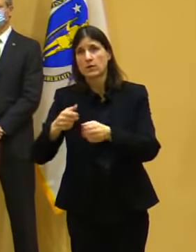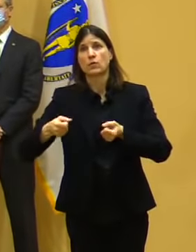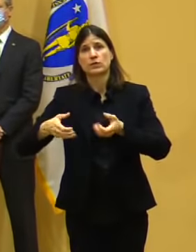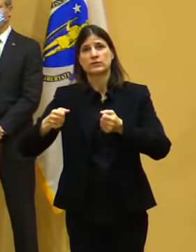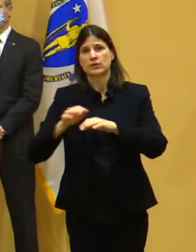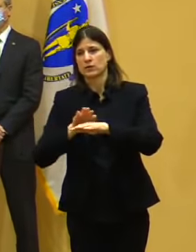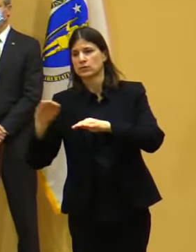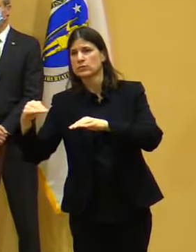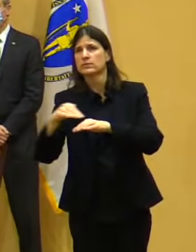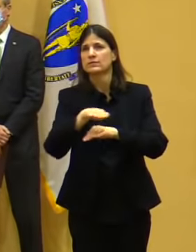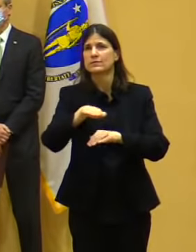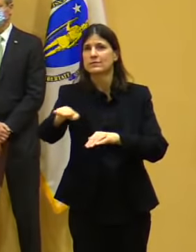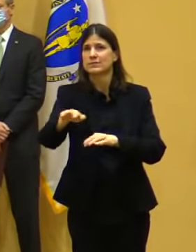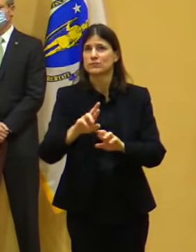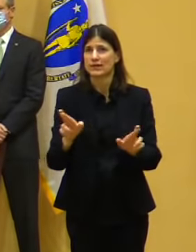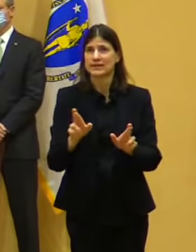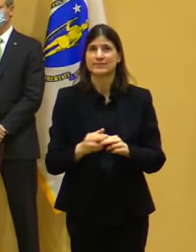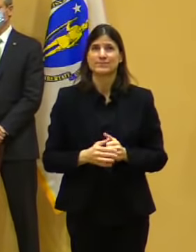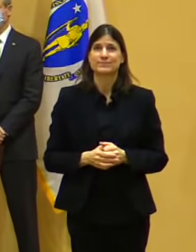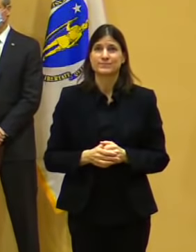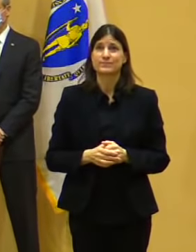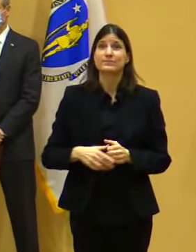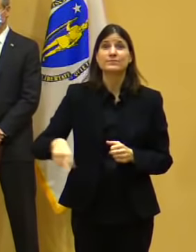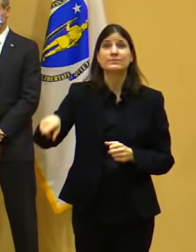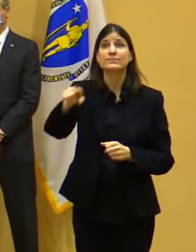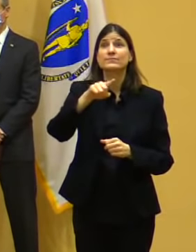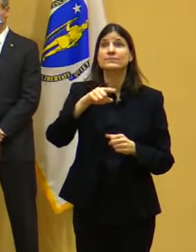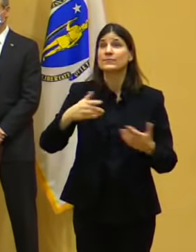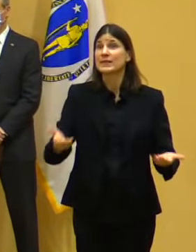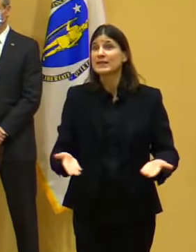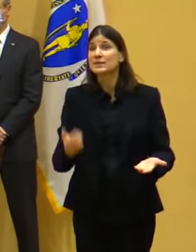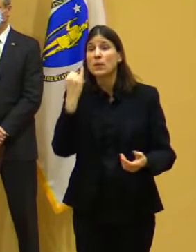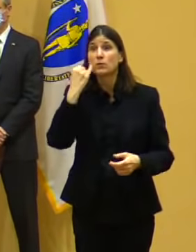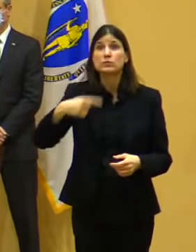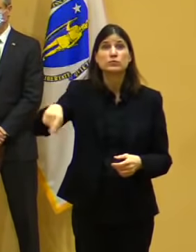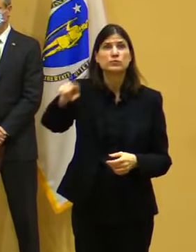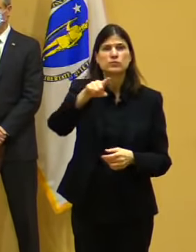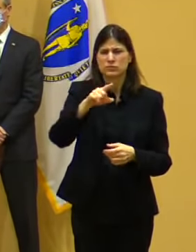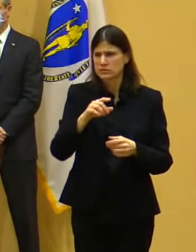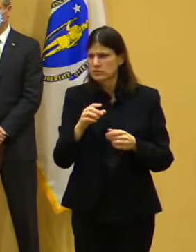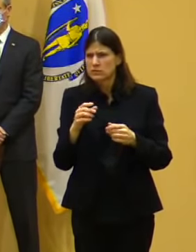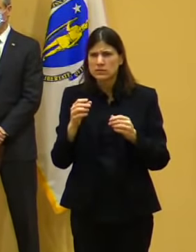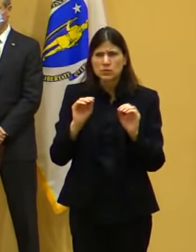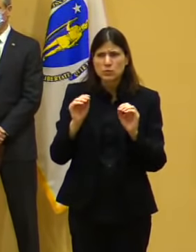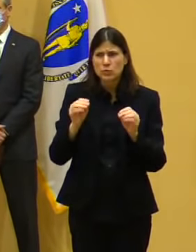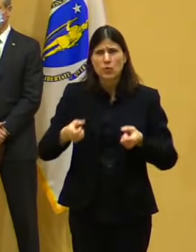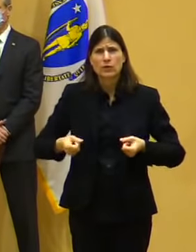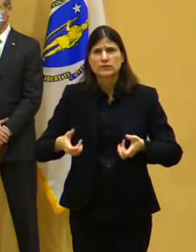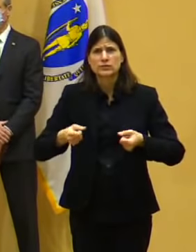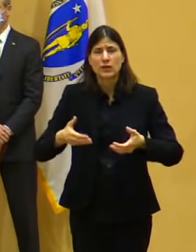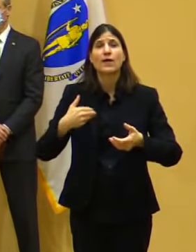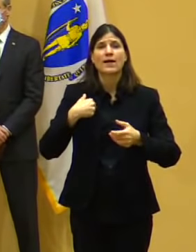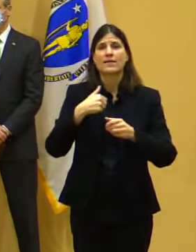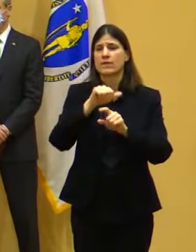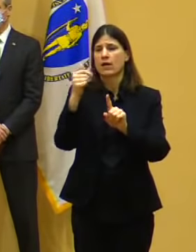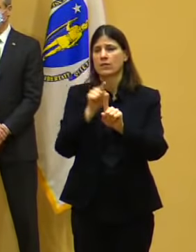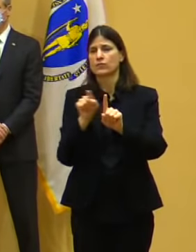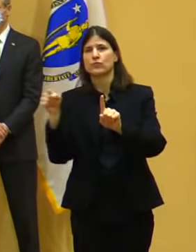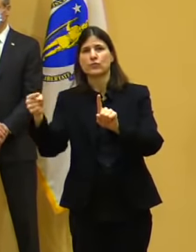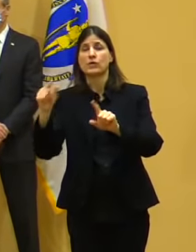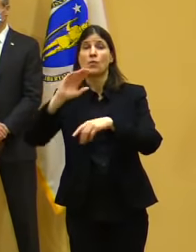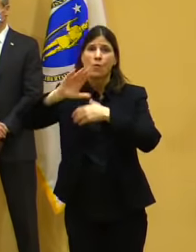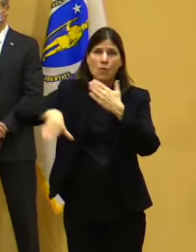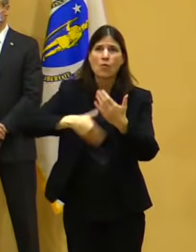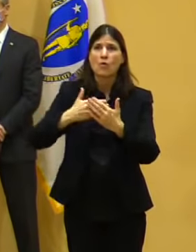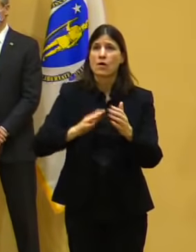Hotel here in Danvers, the Eastfield Mall, Springfield, have accessible parking available. They also have accessible restroom and seating